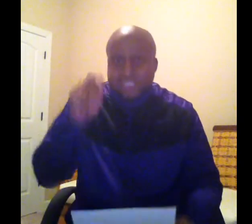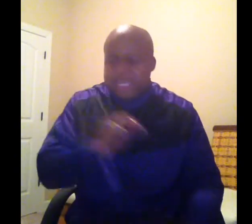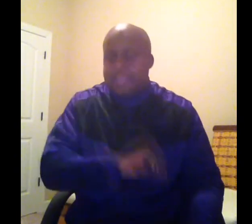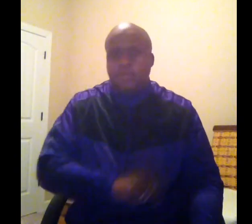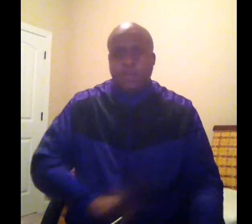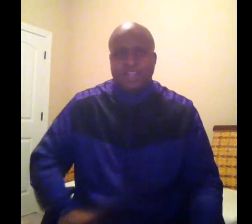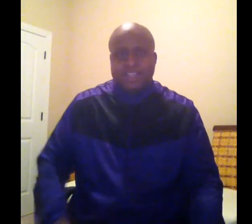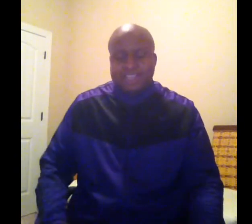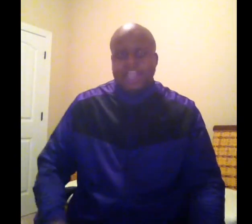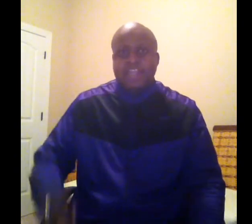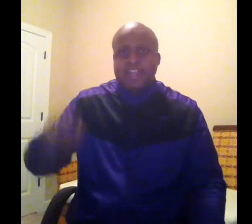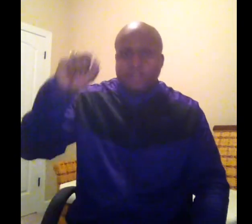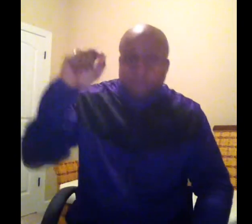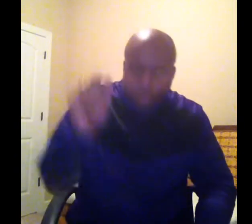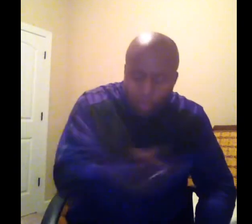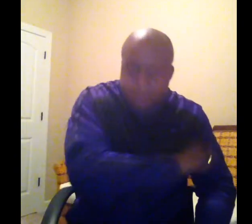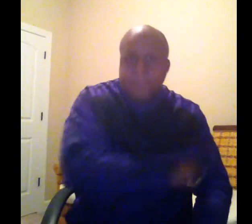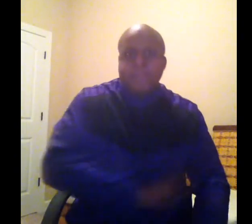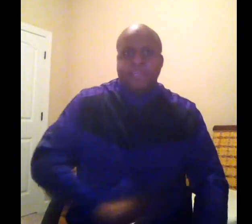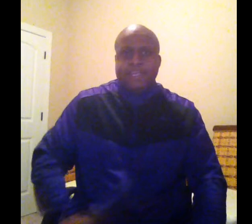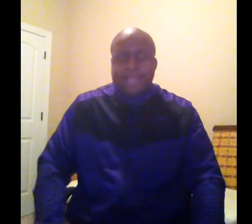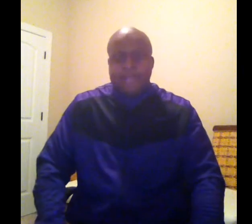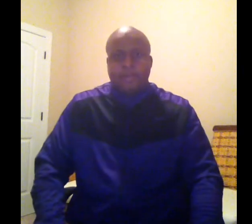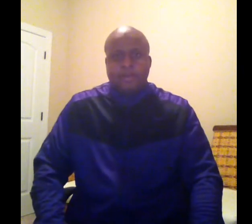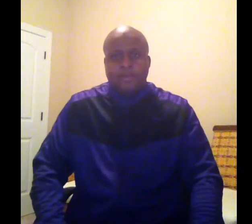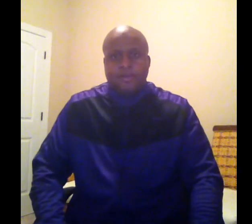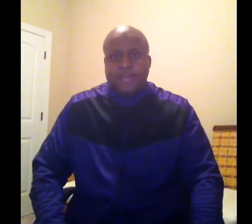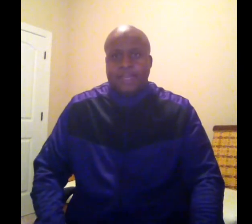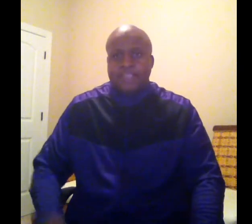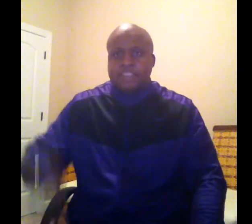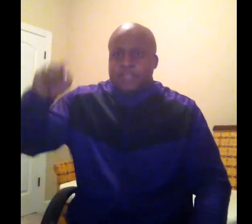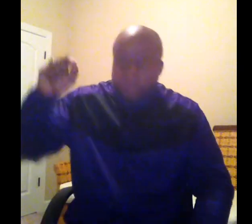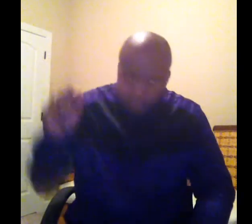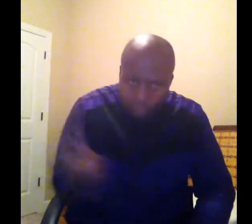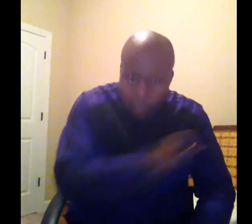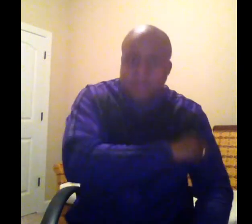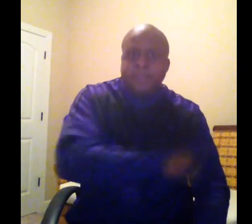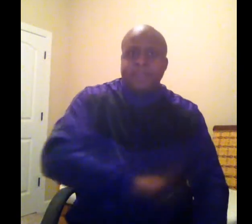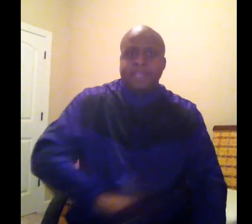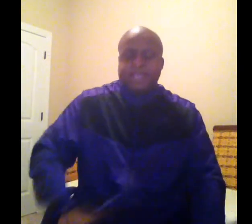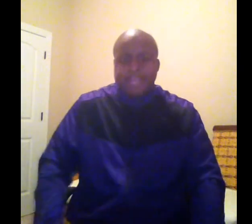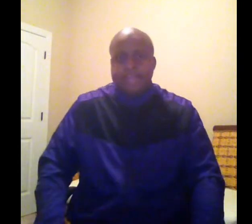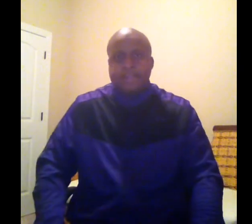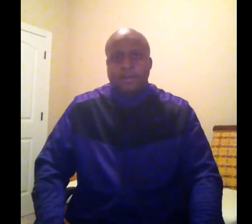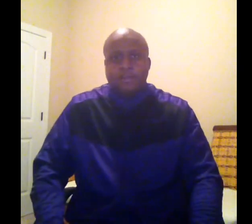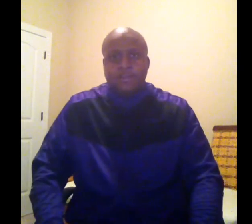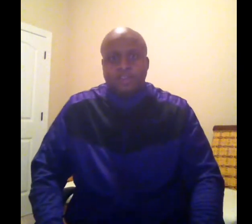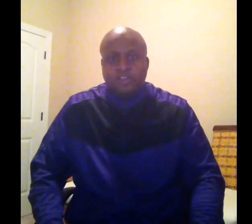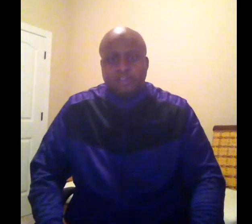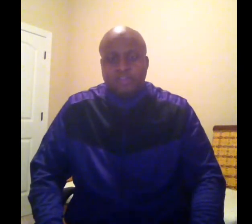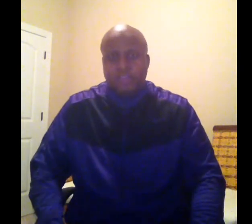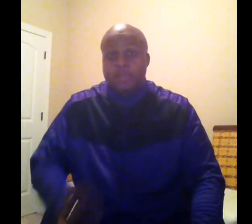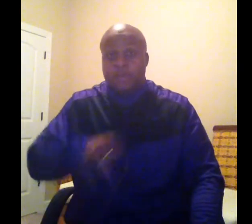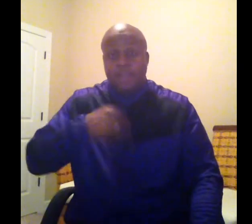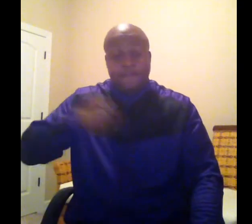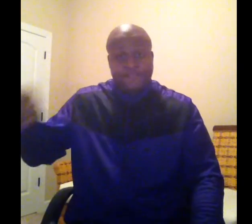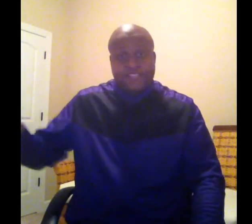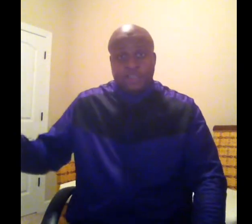same way again. The corner may be gaining on your finances. The corner may be gaining on your physical